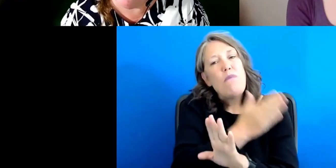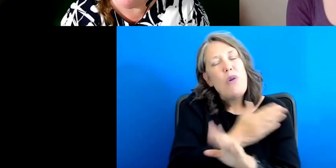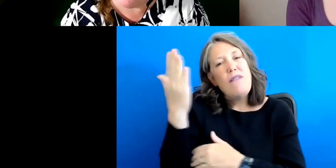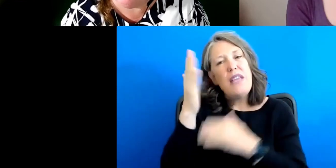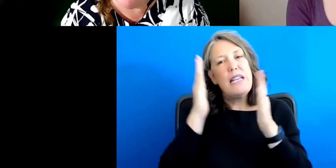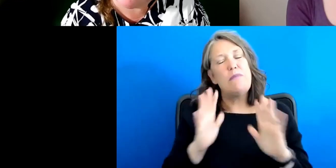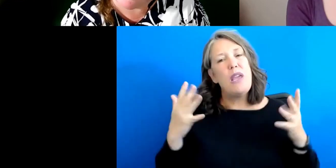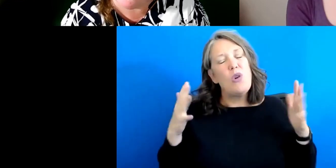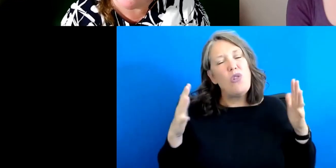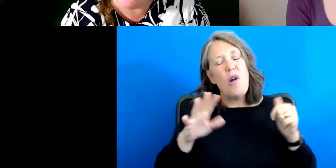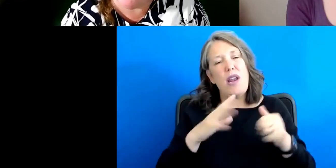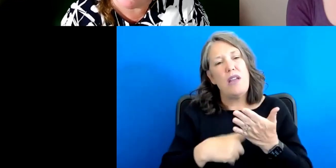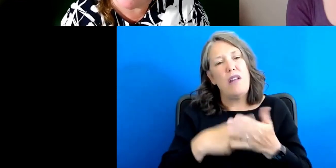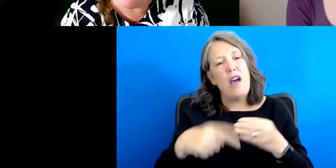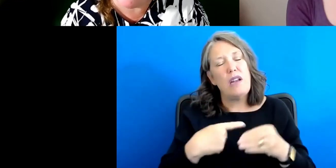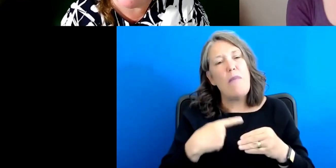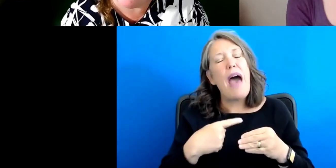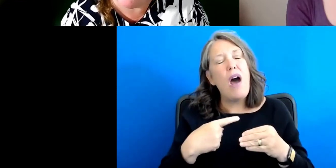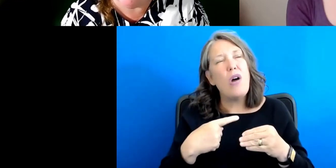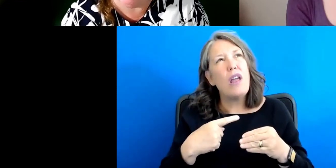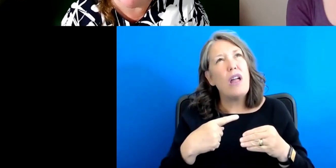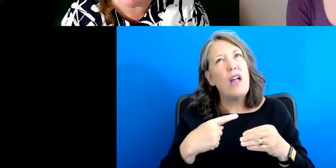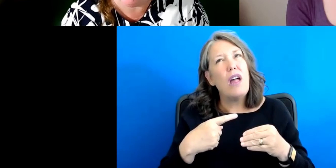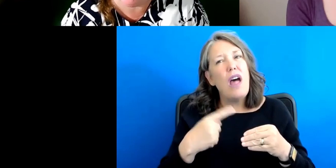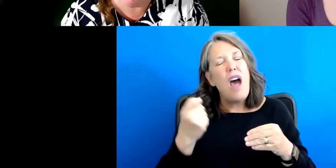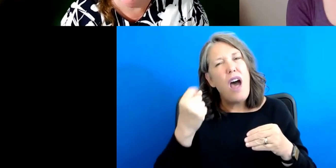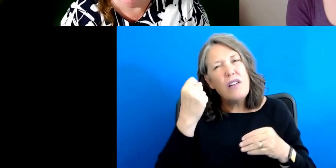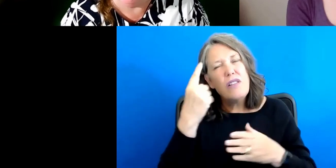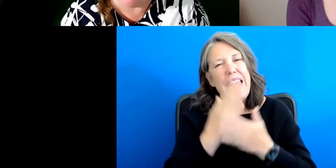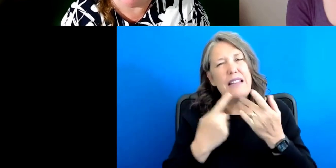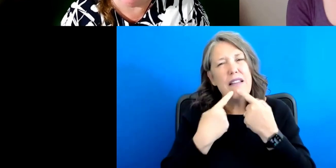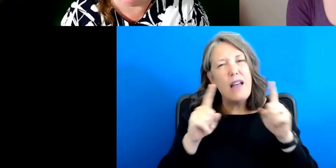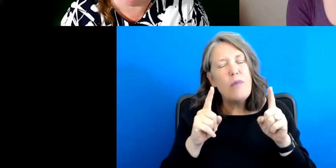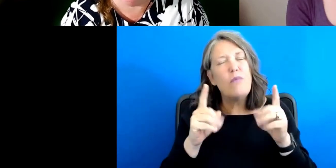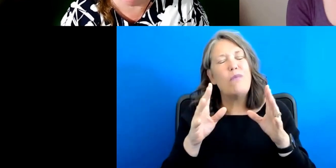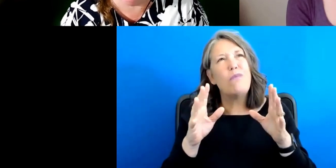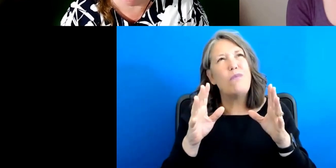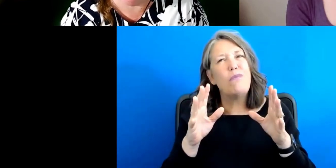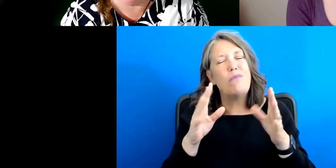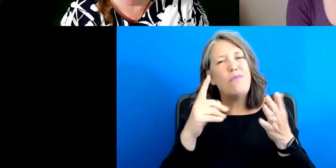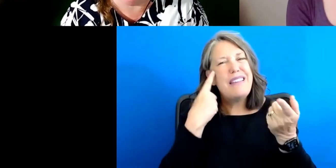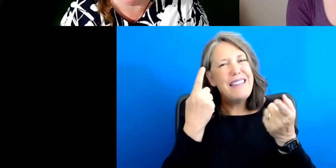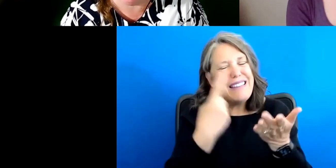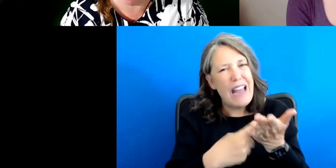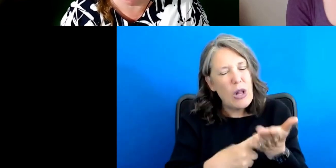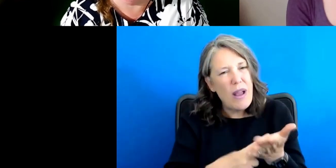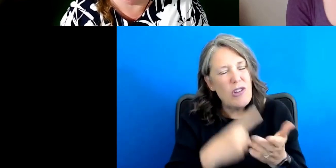about ruts, the reservations, understandings and declarations, and when they talked about the CRPD, because that's important